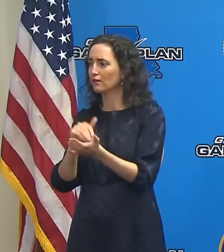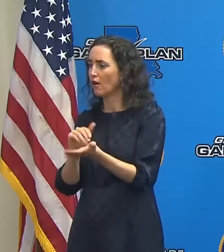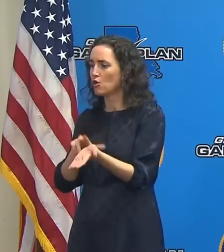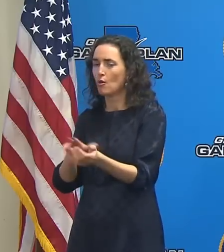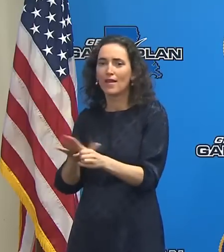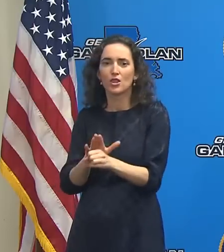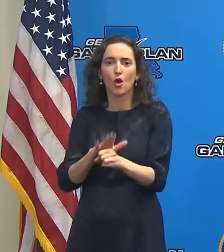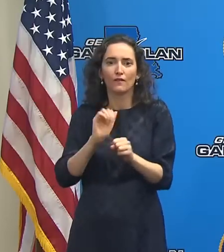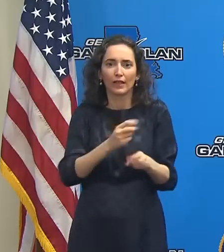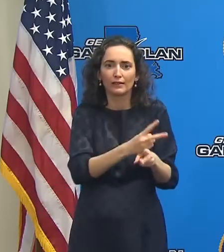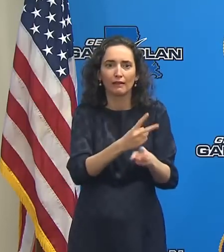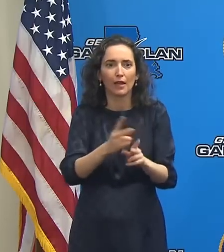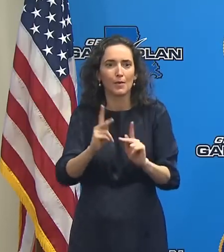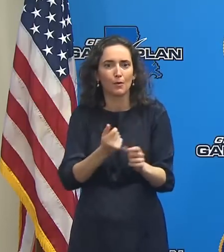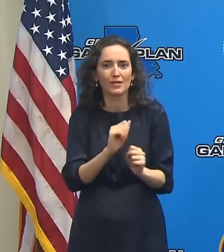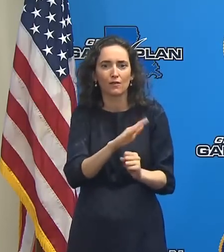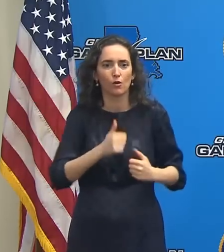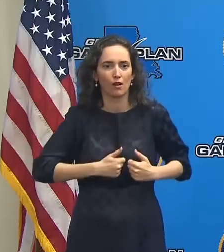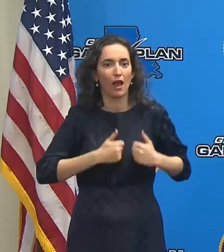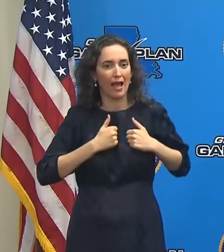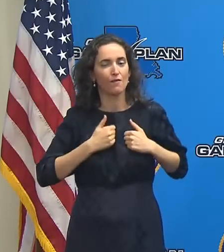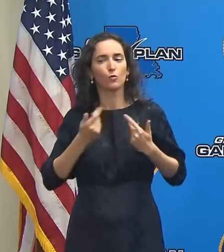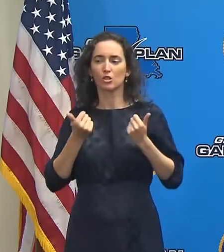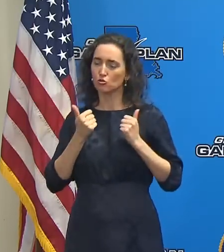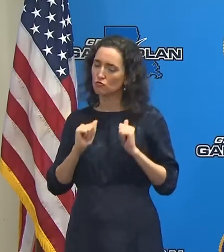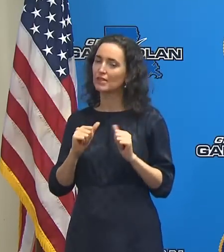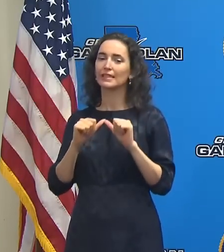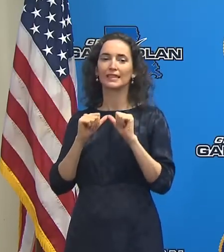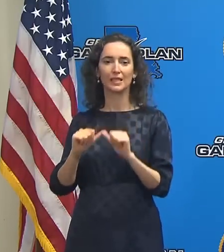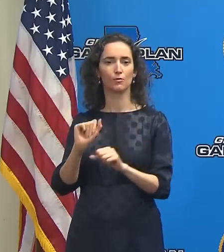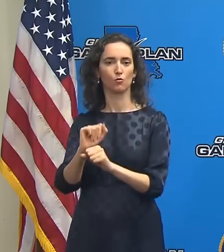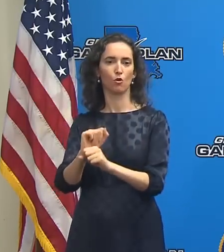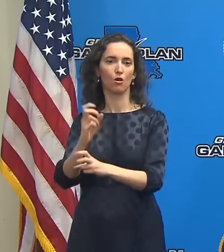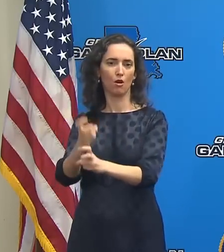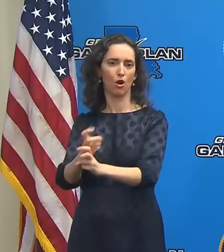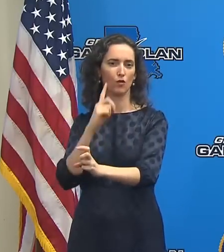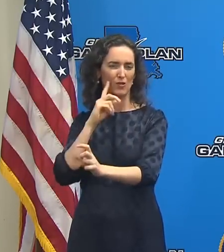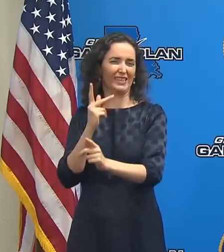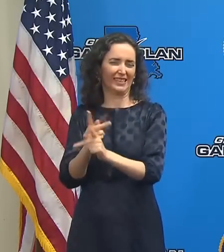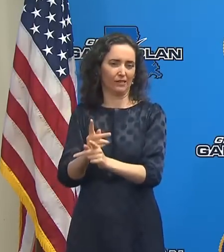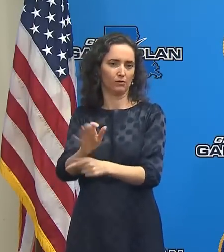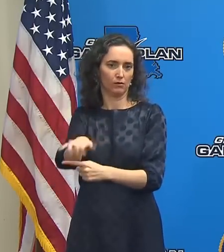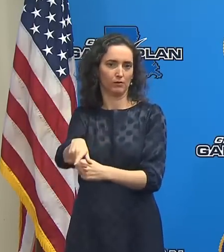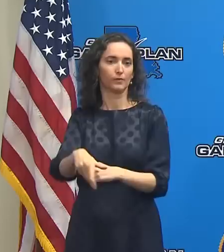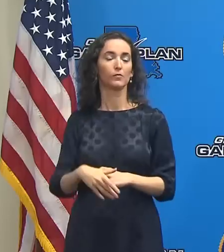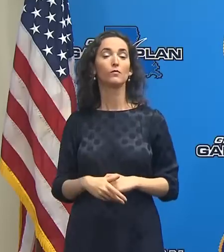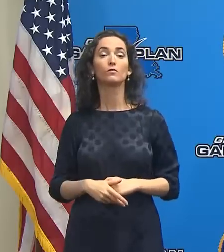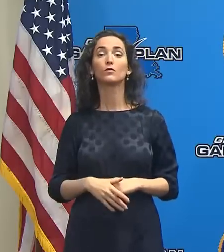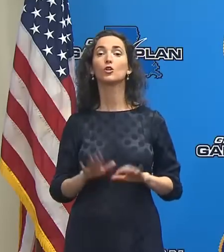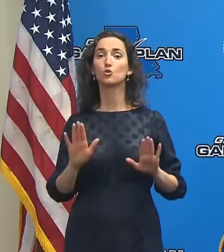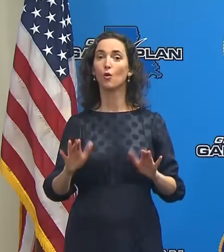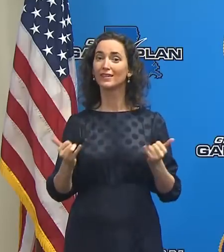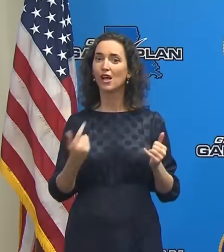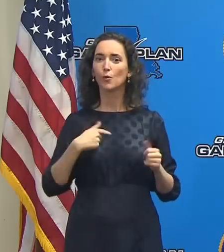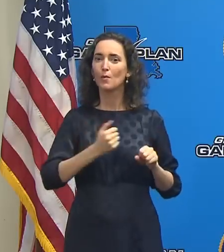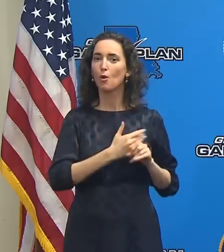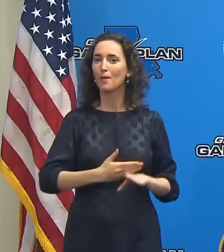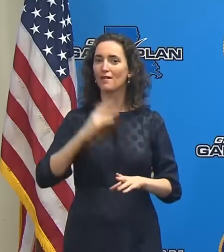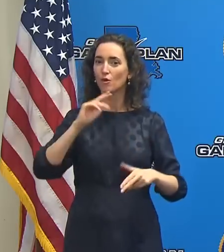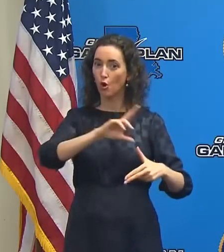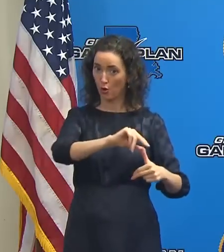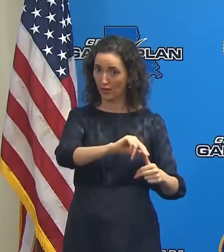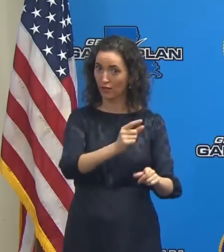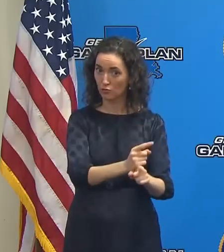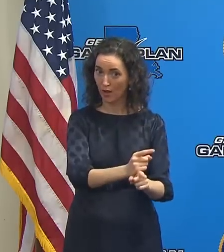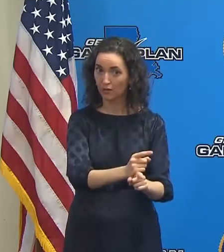So as it relates to the hurricane again, remember that while we're going to have lots of people,